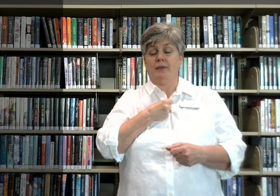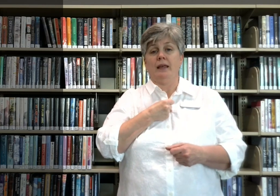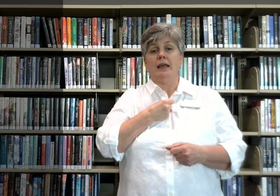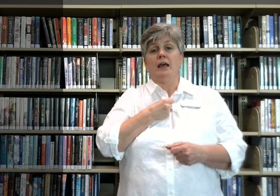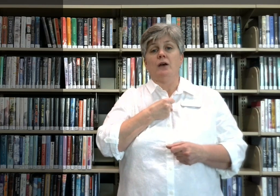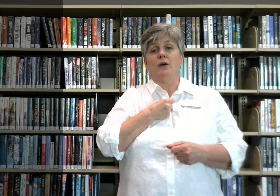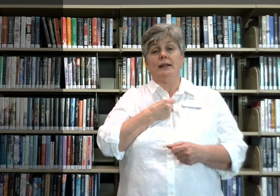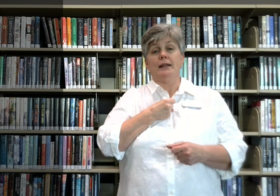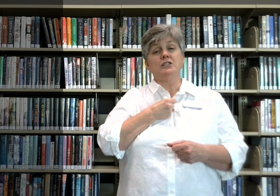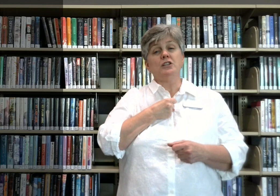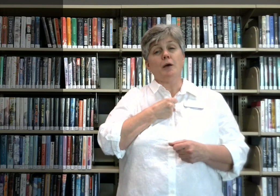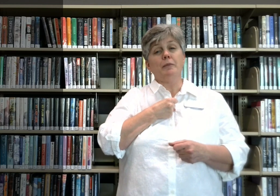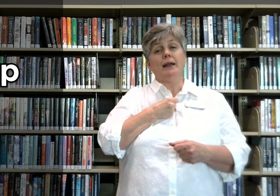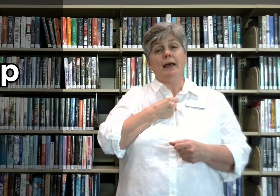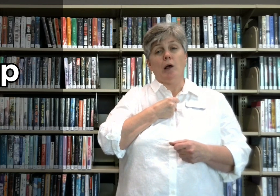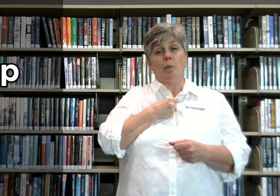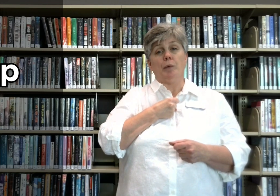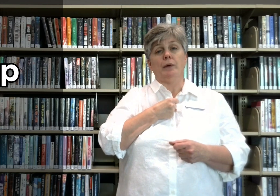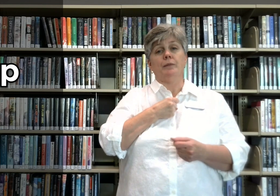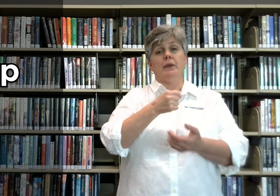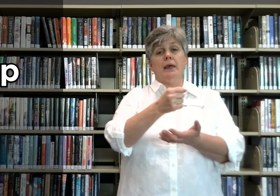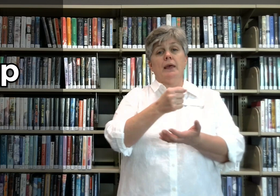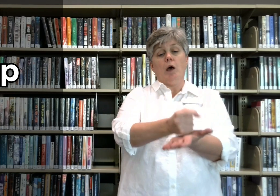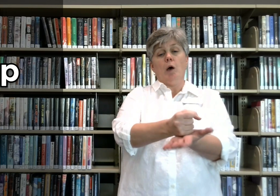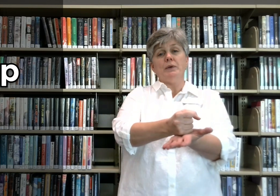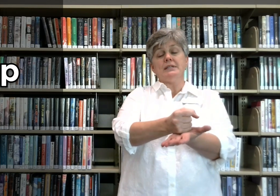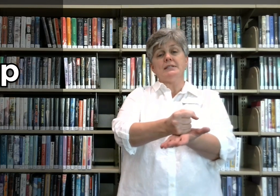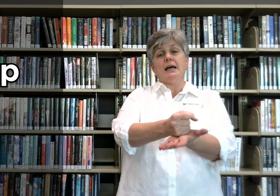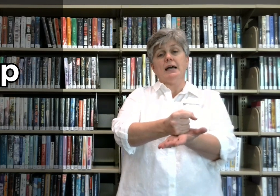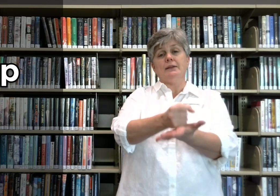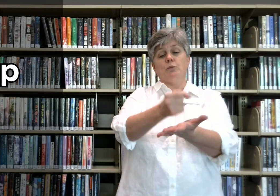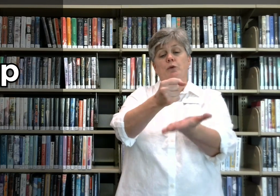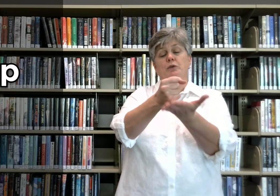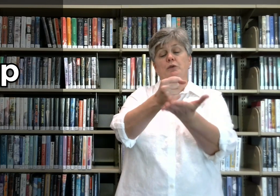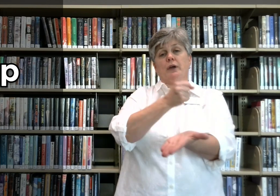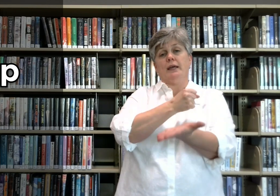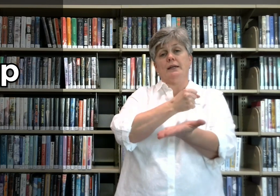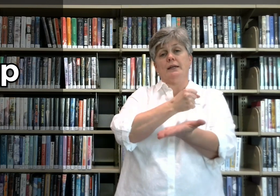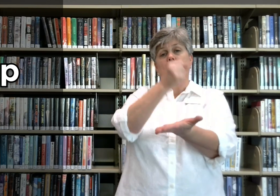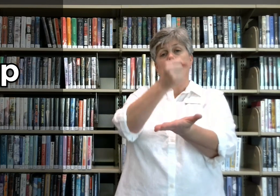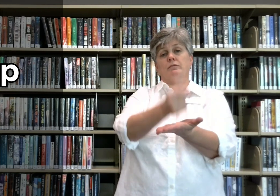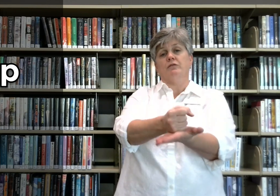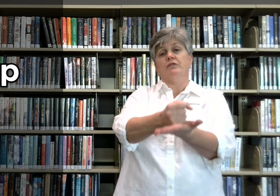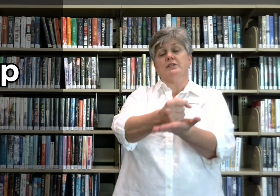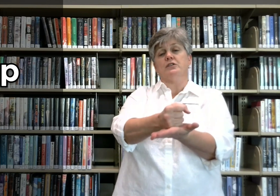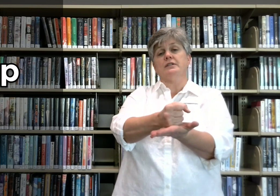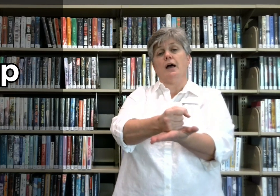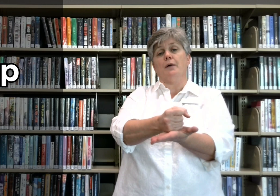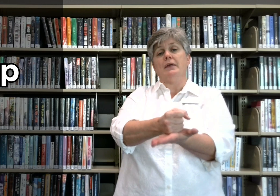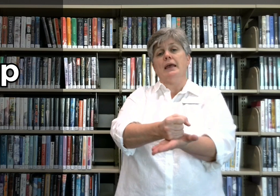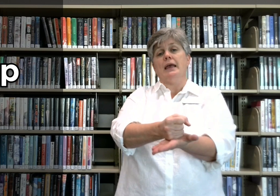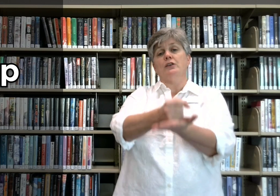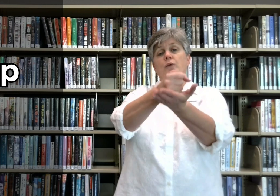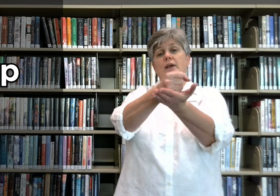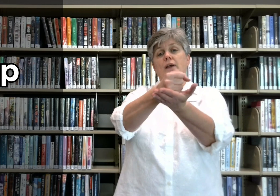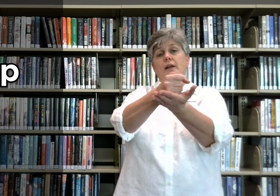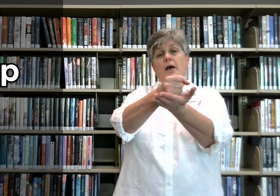Okay, let's talk about help. Help is a sign where you put your hand down, fist on top, and you raise it up.